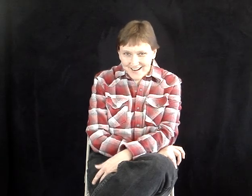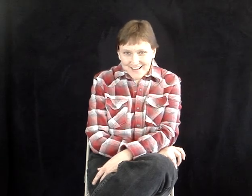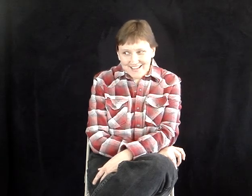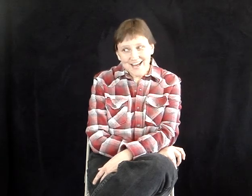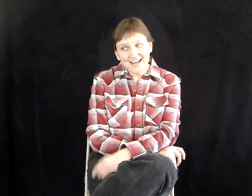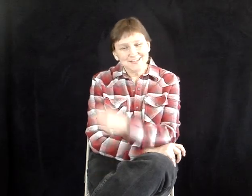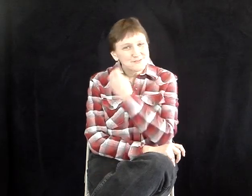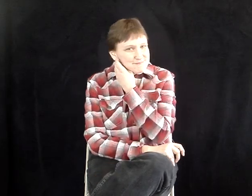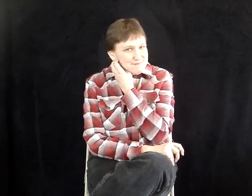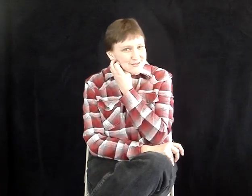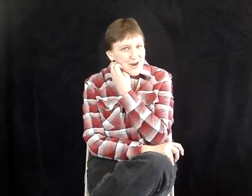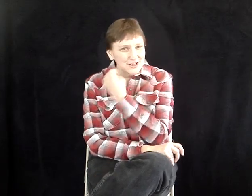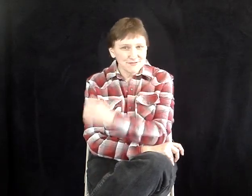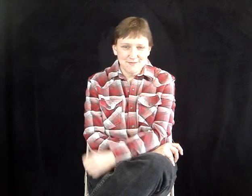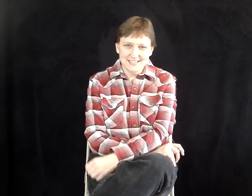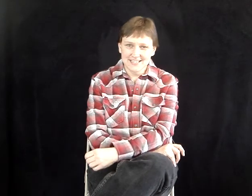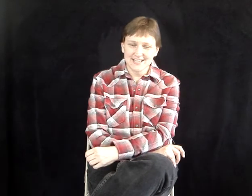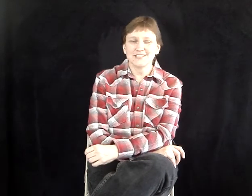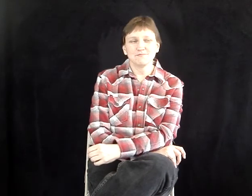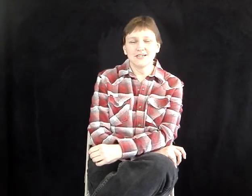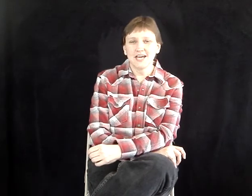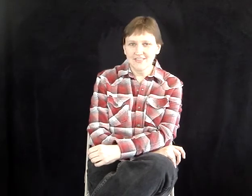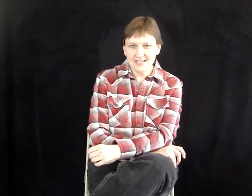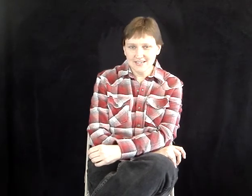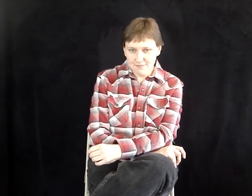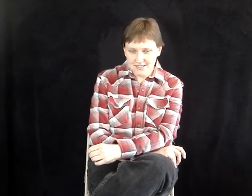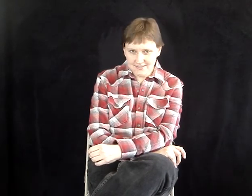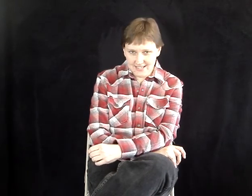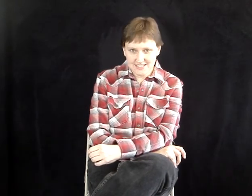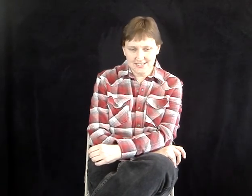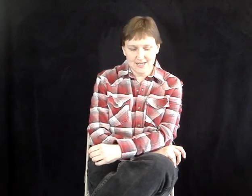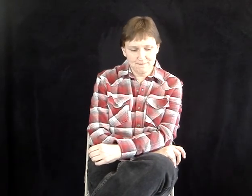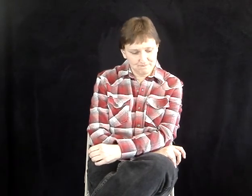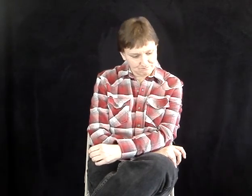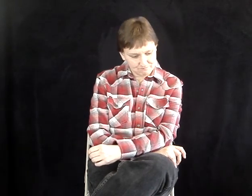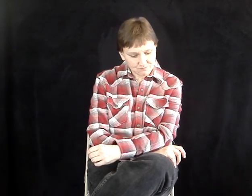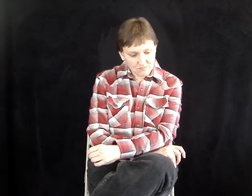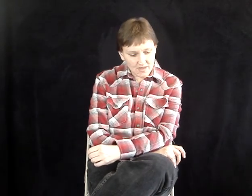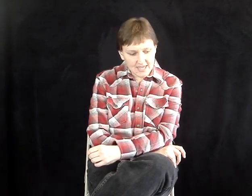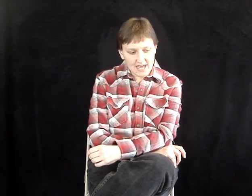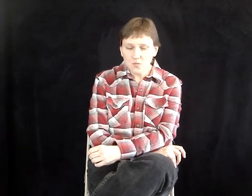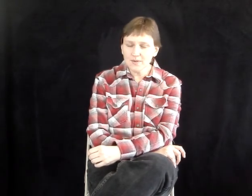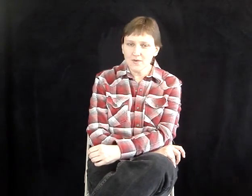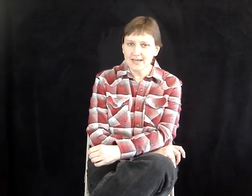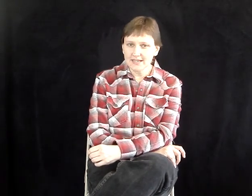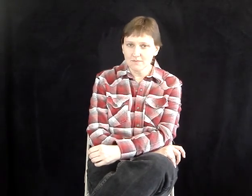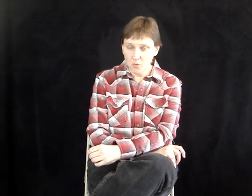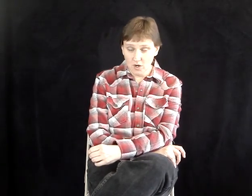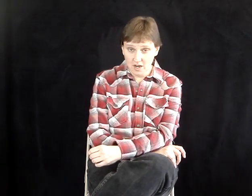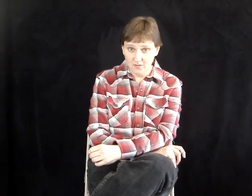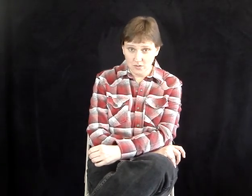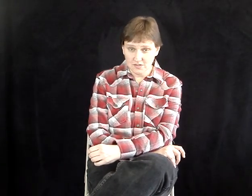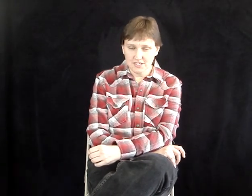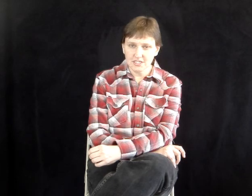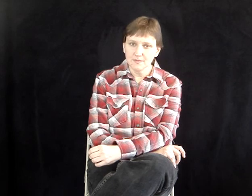Yeah, I don't remember all of my sites, but I think, I believe that's still up. And, I will be writing more on Wilderness Club.